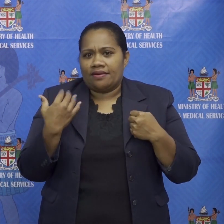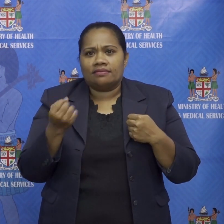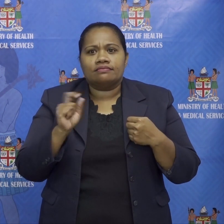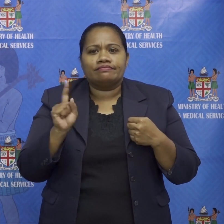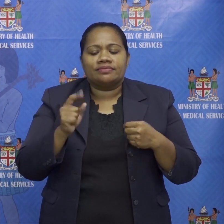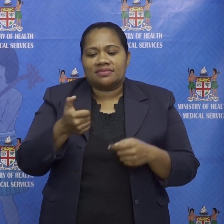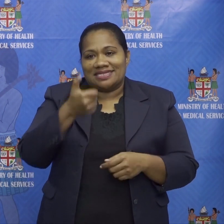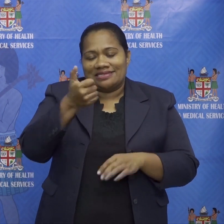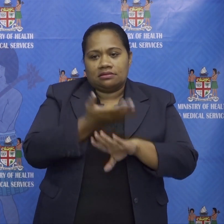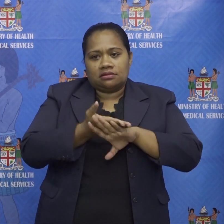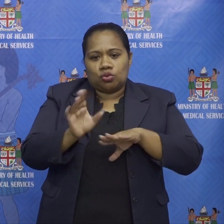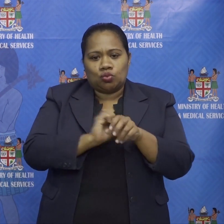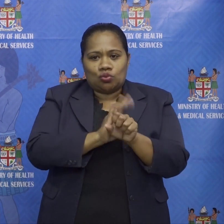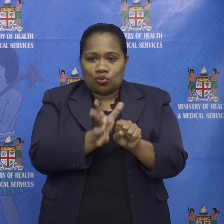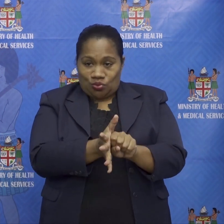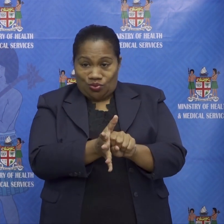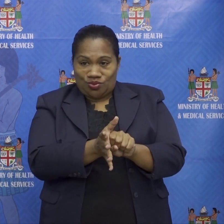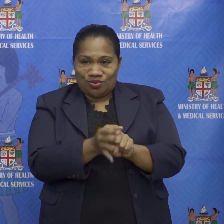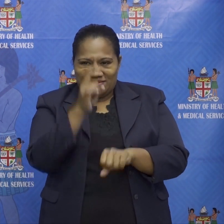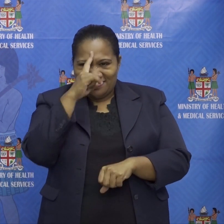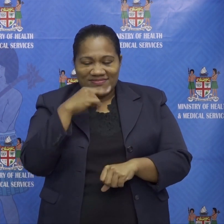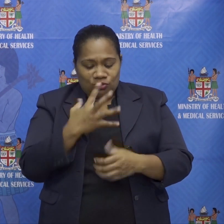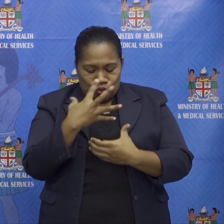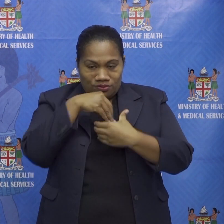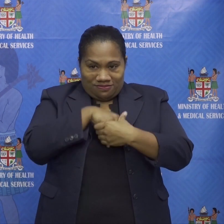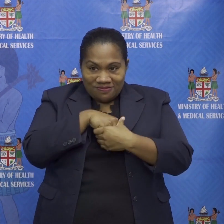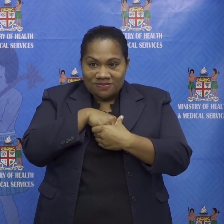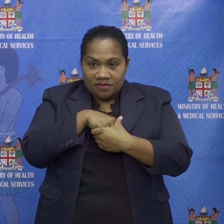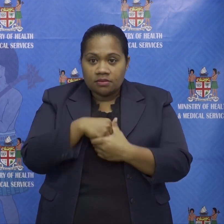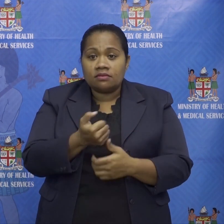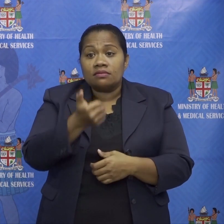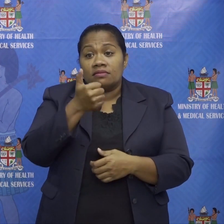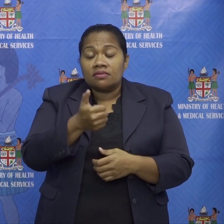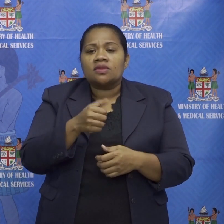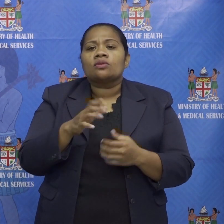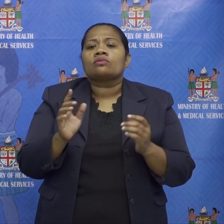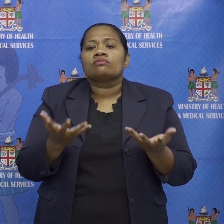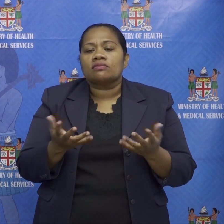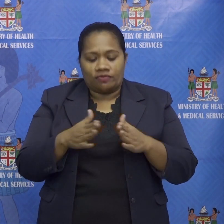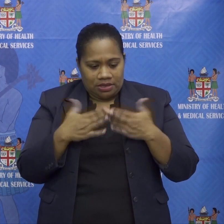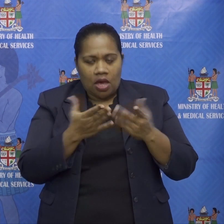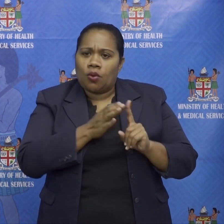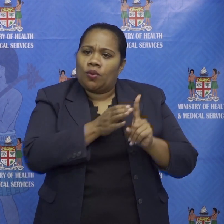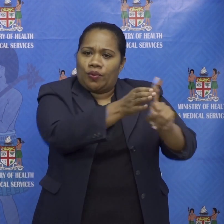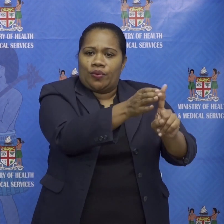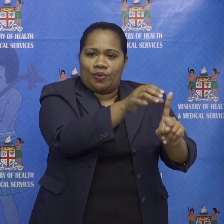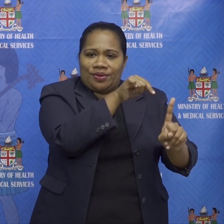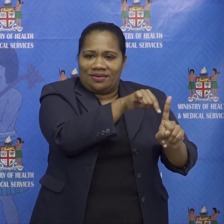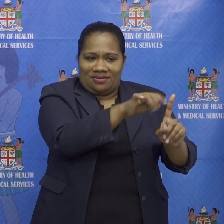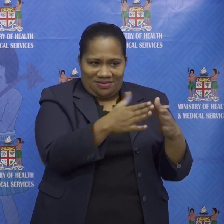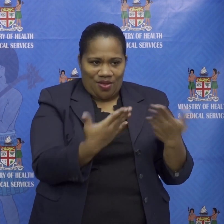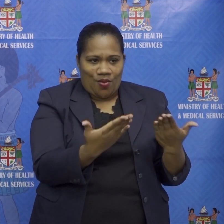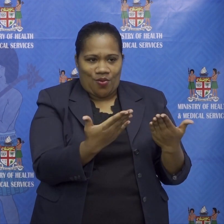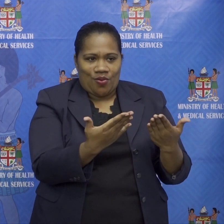covet 19 and these six cases were detected amongst vijians who are currently in quarantine or isolation facilities